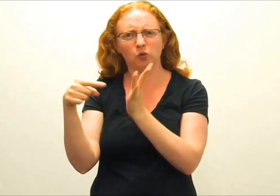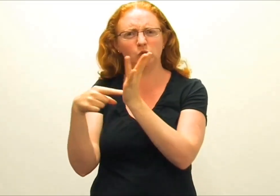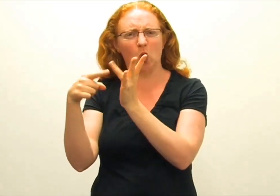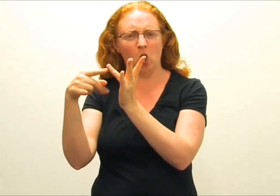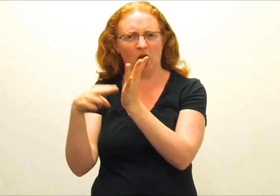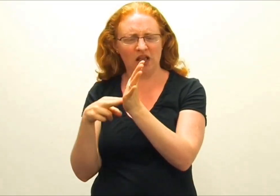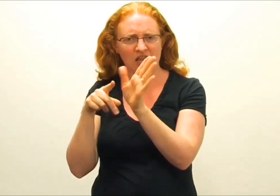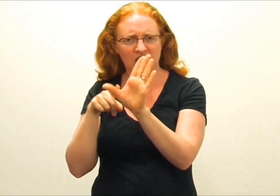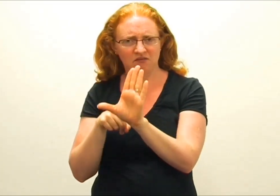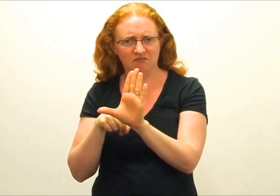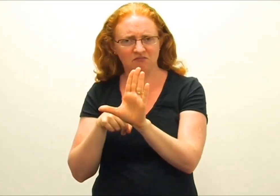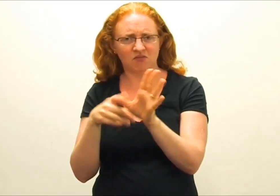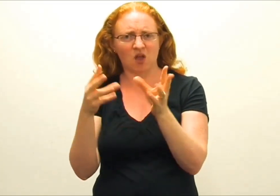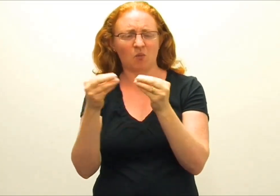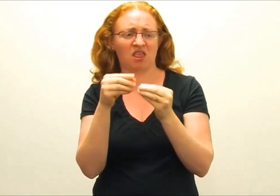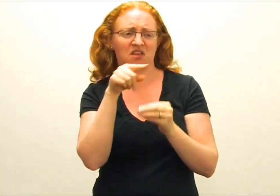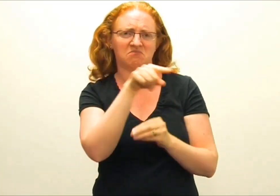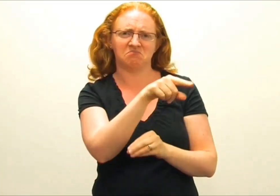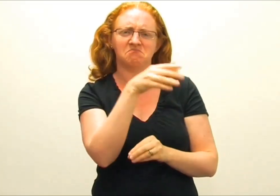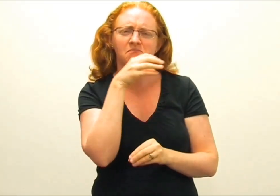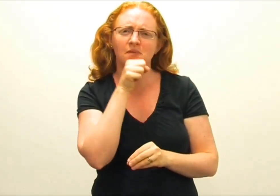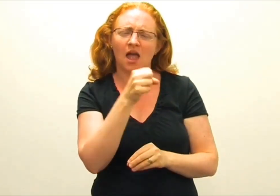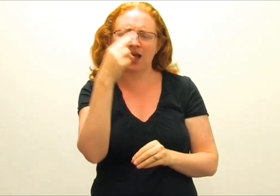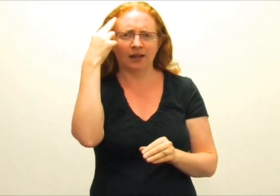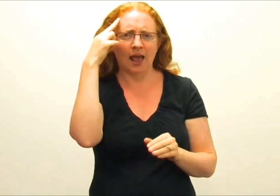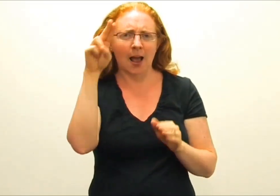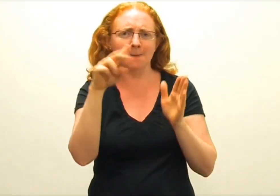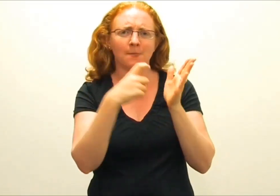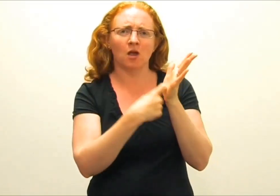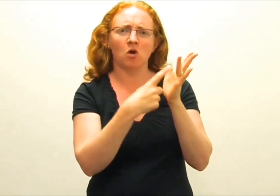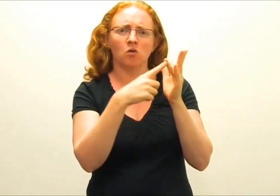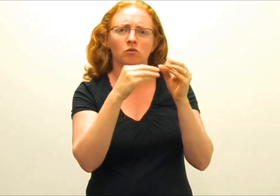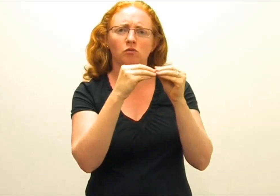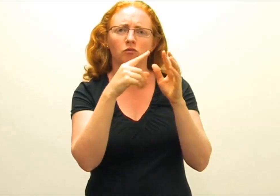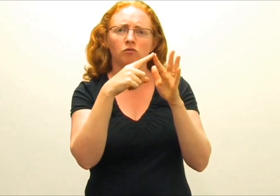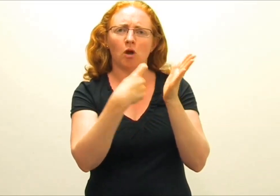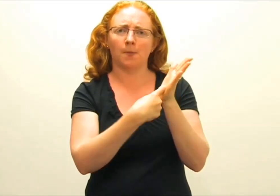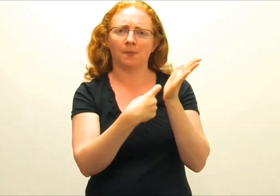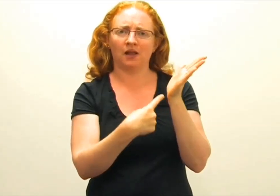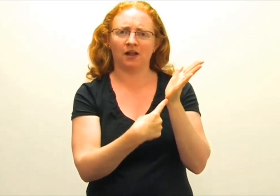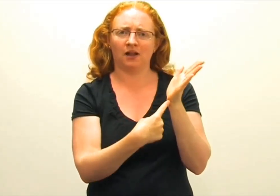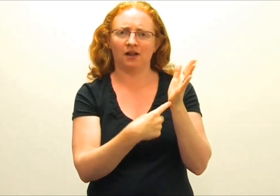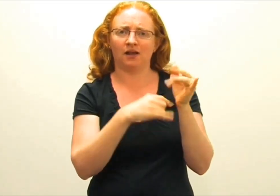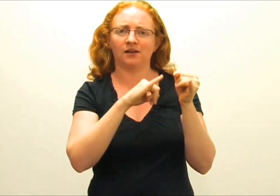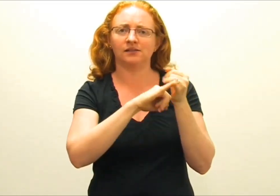a discussion between Tony with a man named Robert Sullivan.